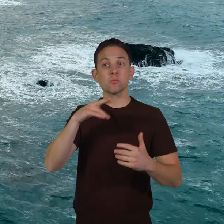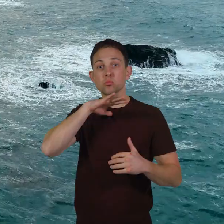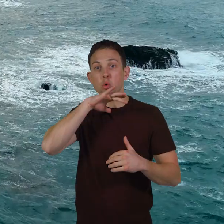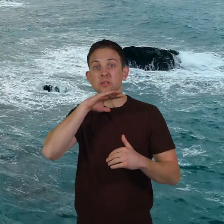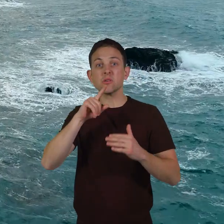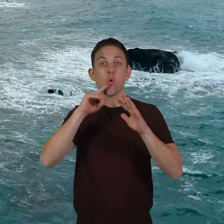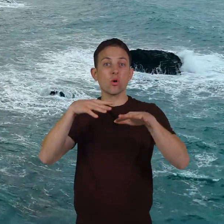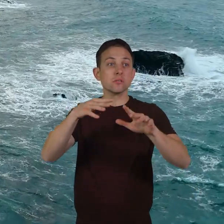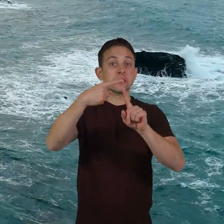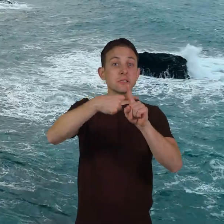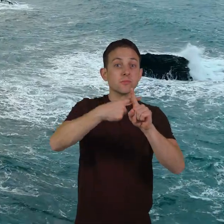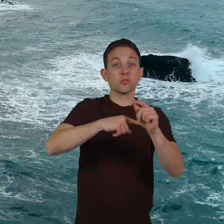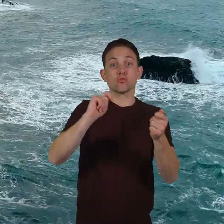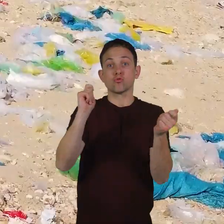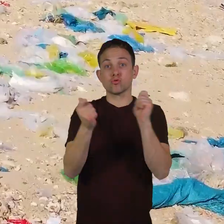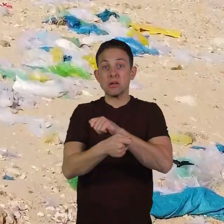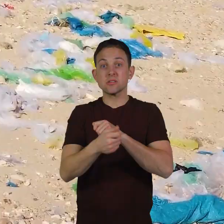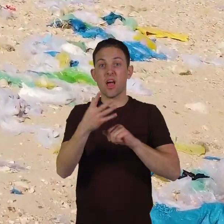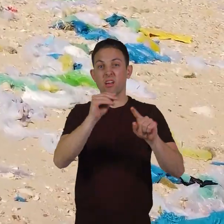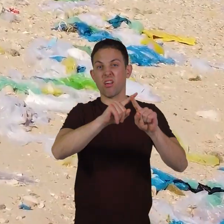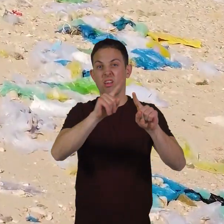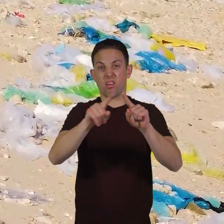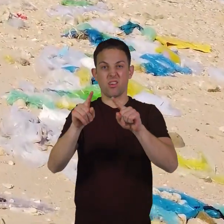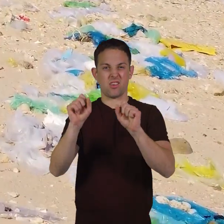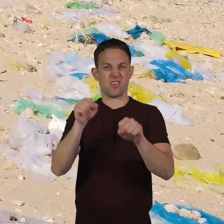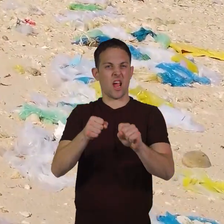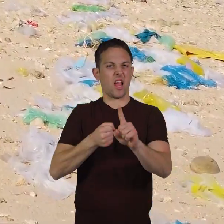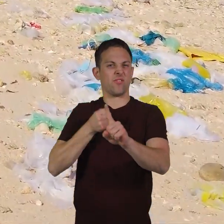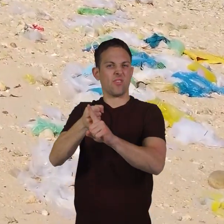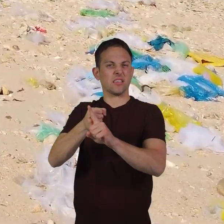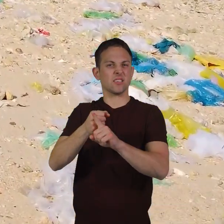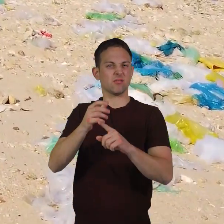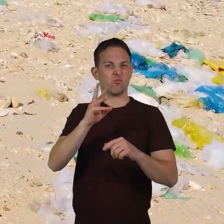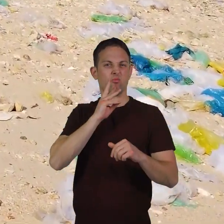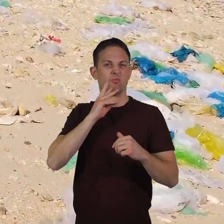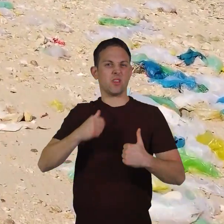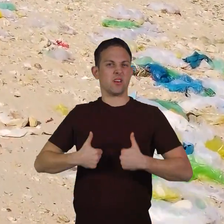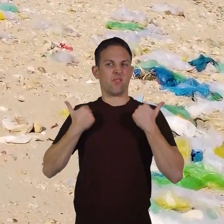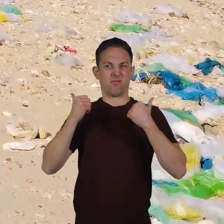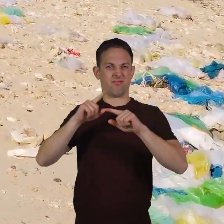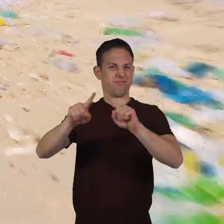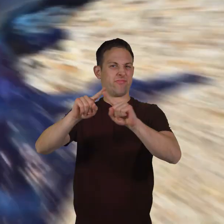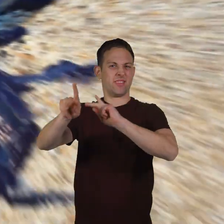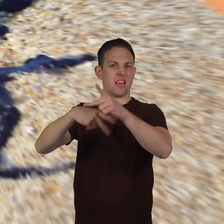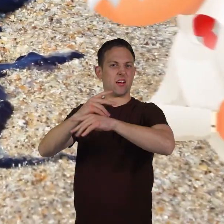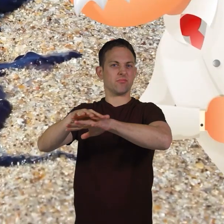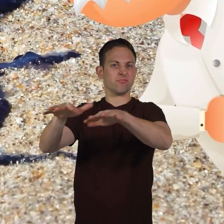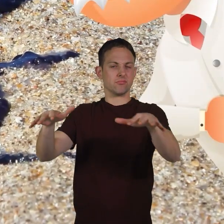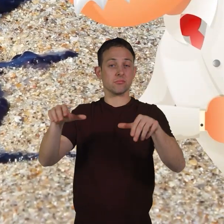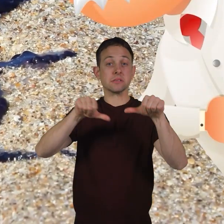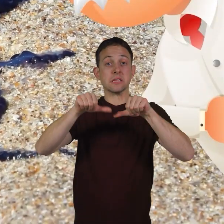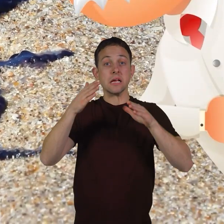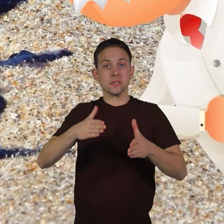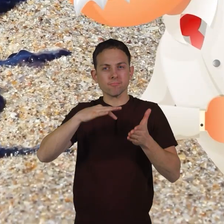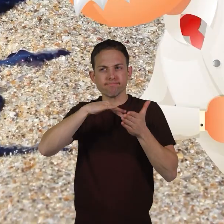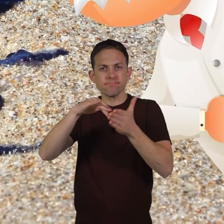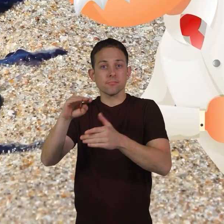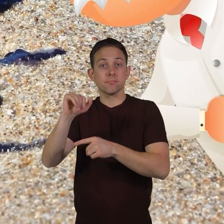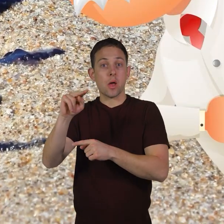ocean temperature changes, and other factors can affect marine life of all kinds. Scientists study manowars and